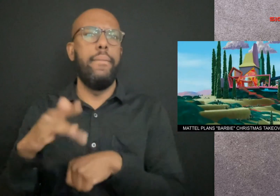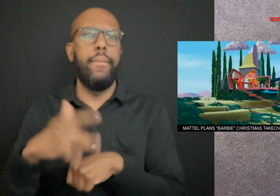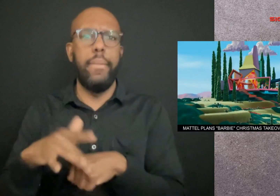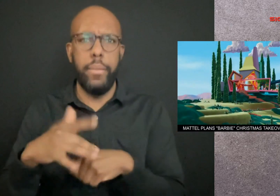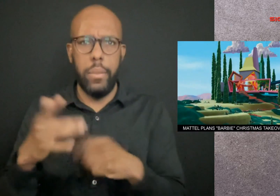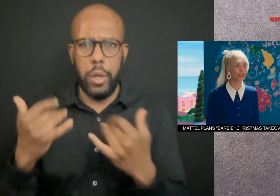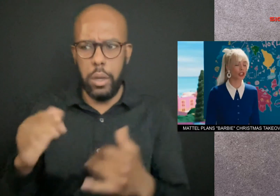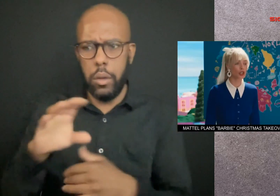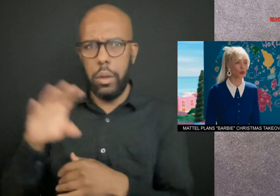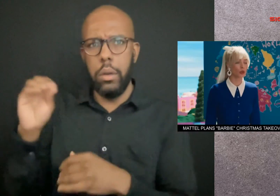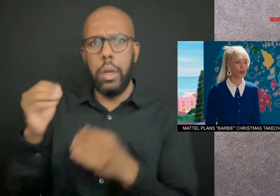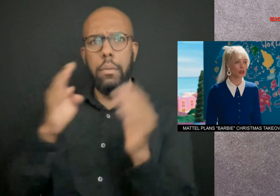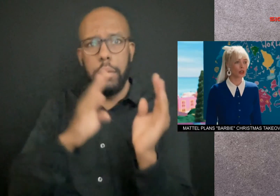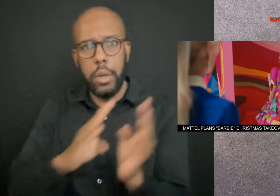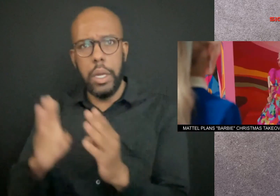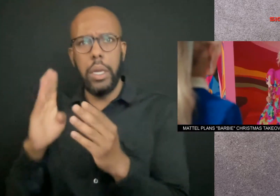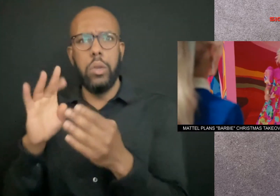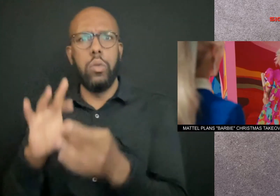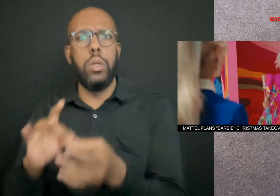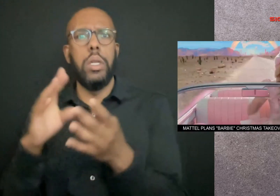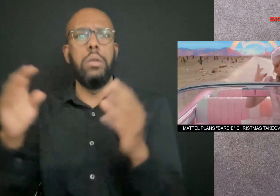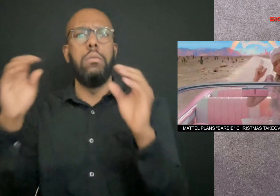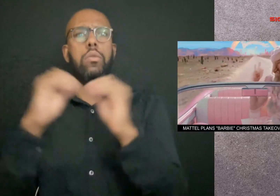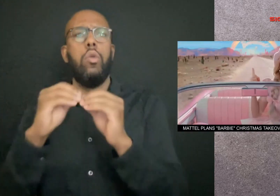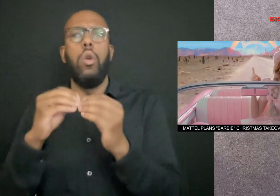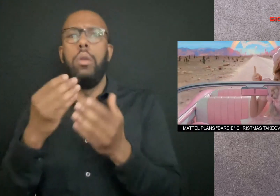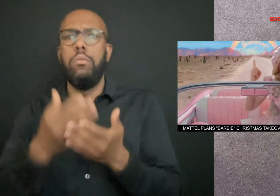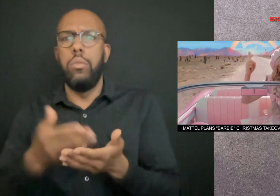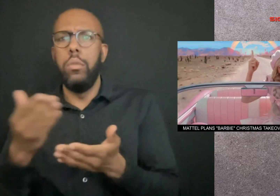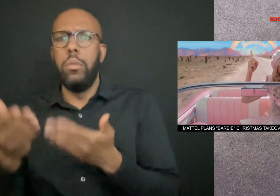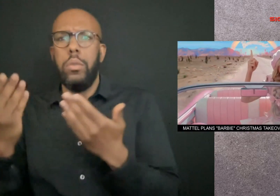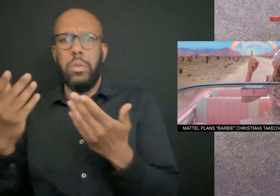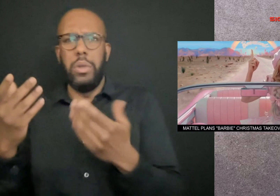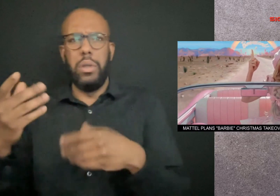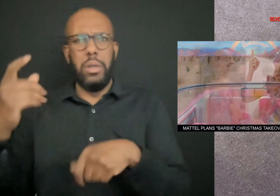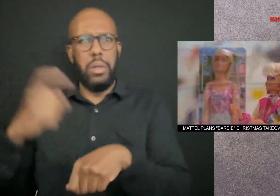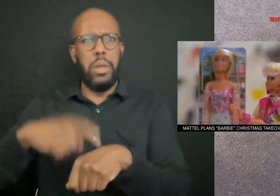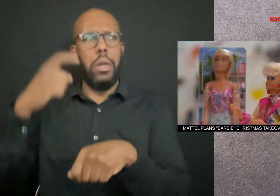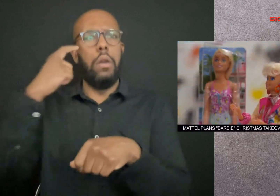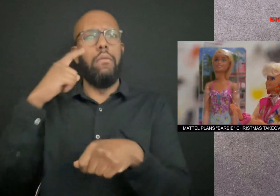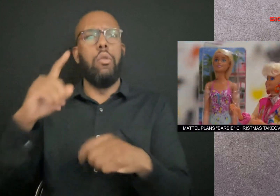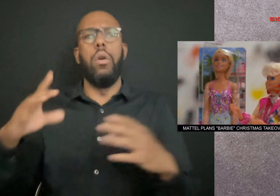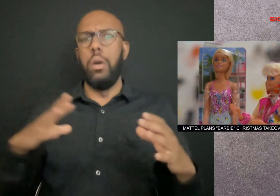So, the company plans to release more products in time for the holidays.